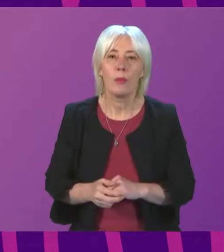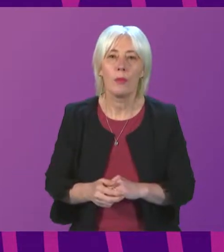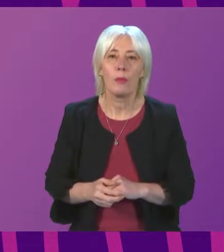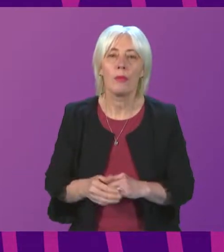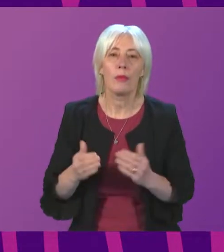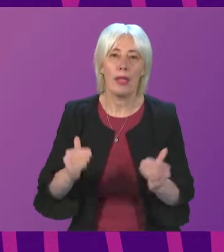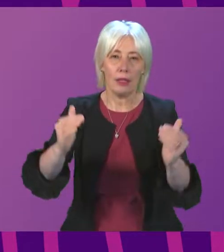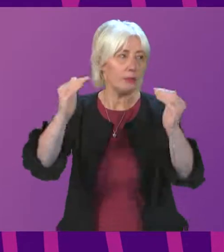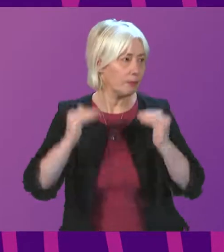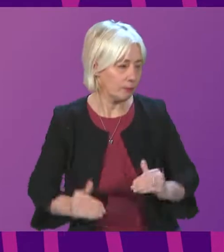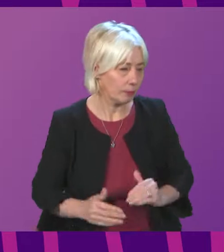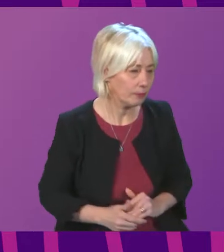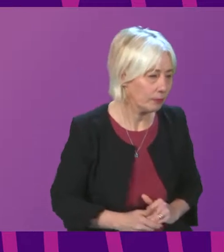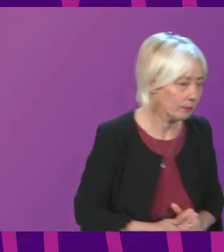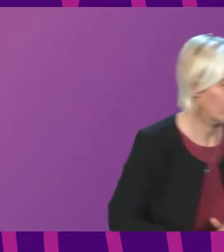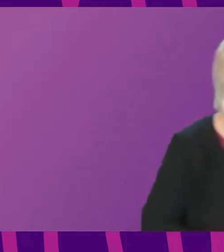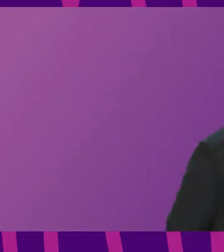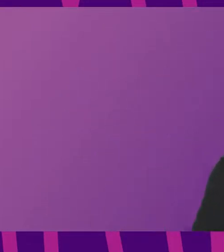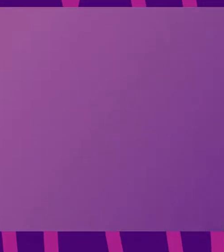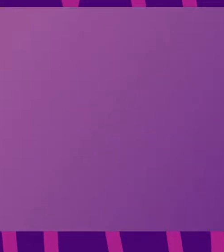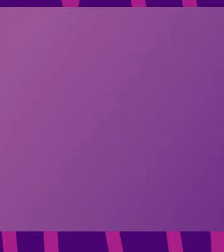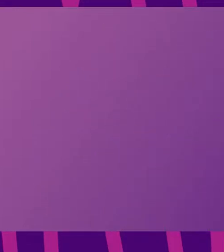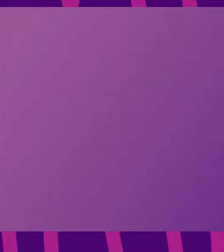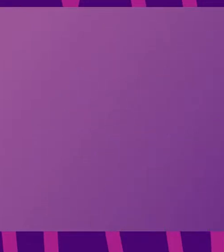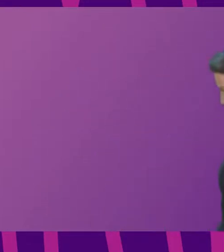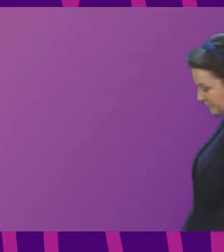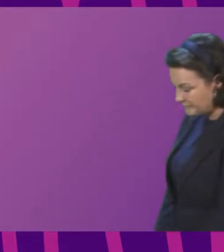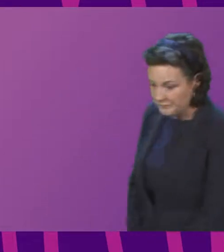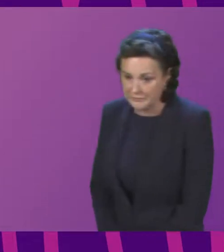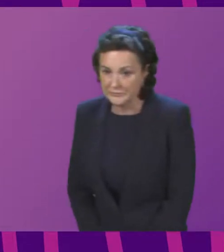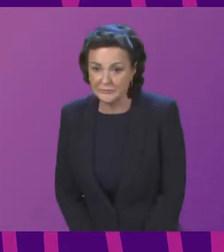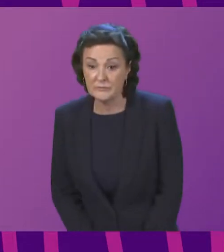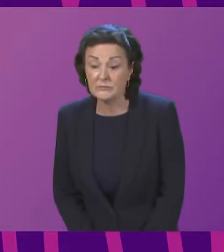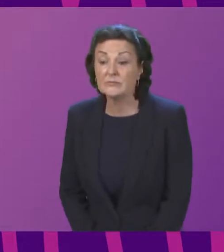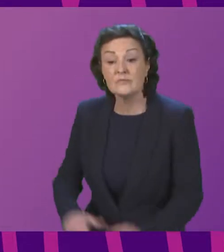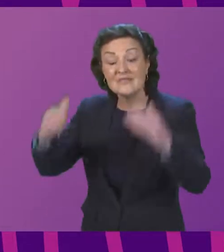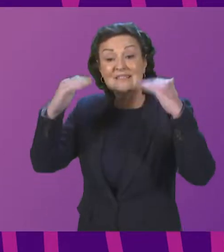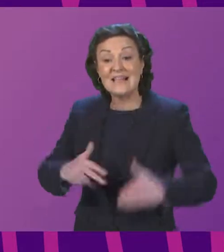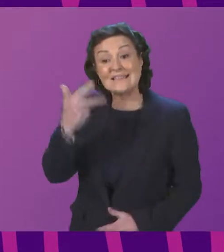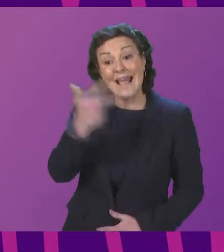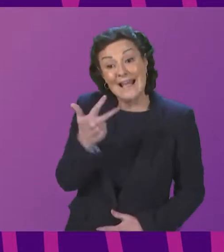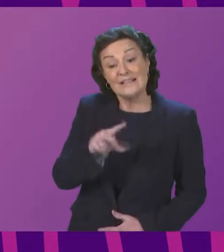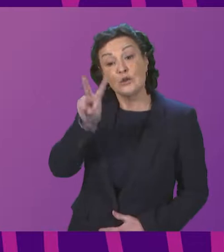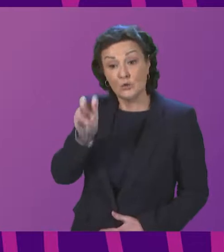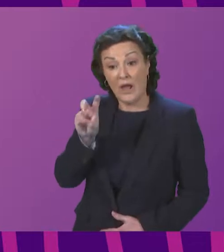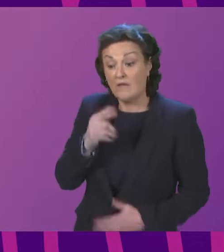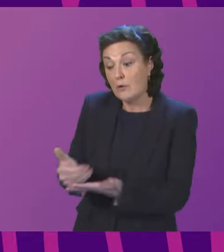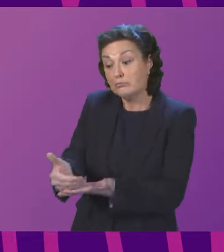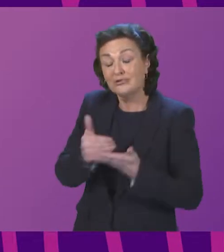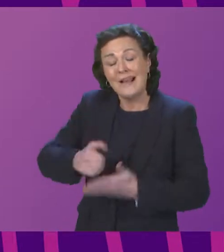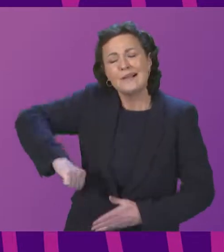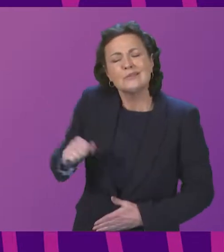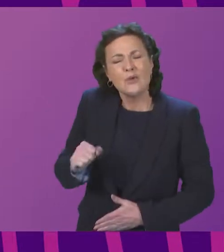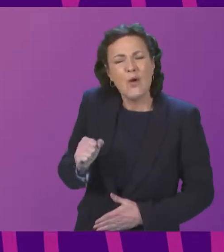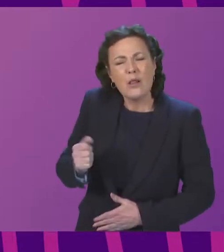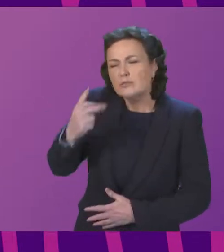Our next petition is petition number 1812, Protect Scotland's remaining ancient native and semi-native woodlands and woodland floors